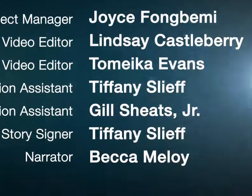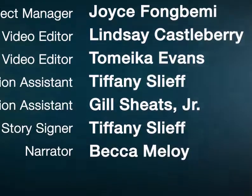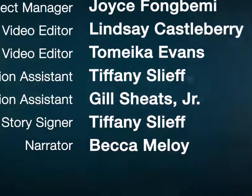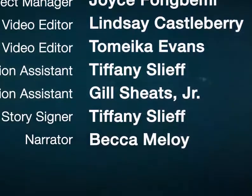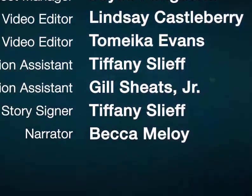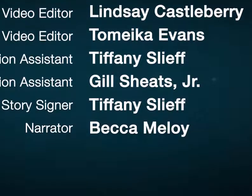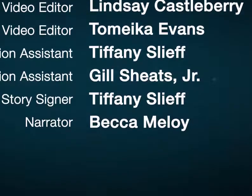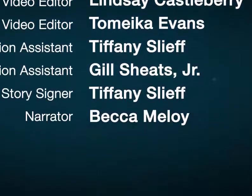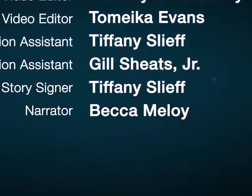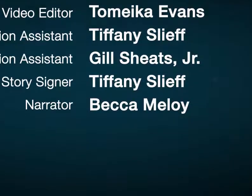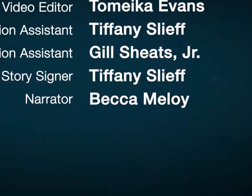It's got it.